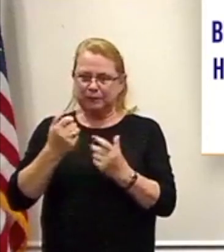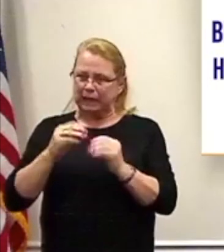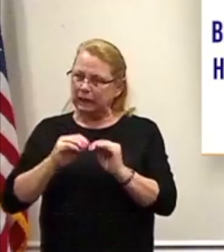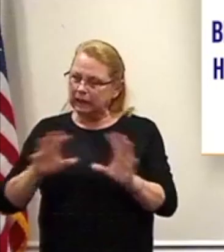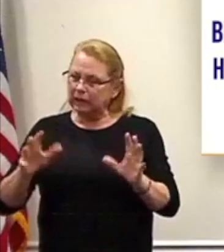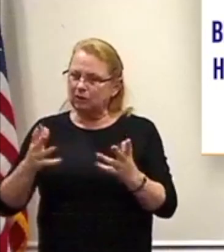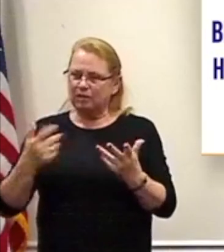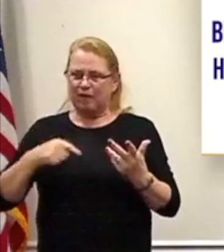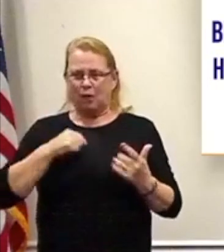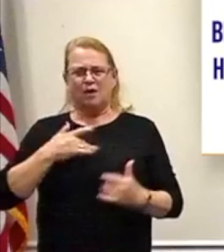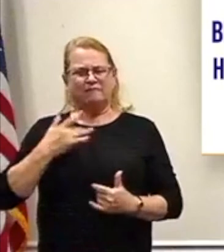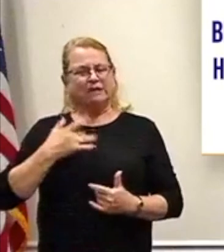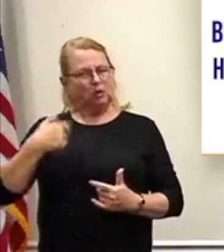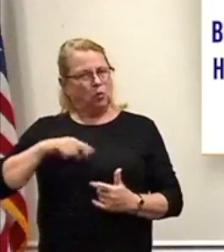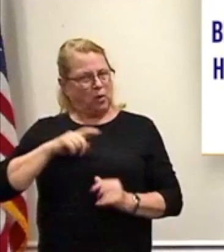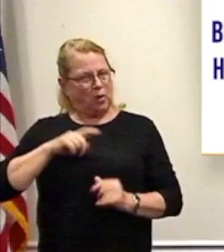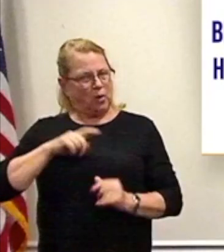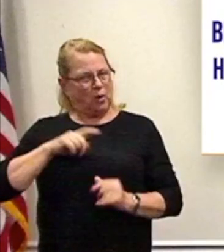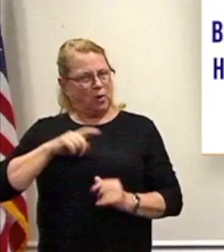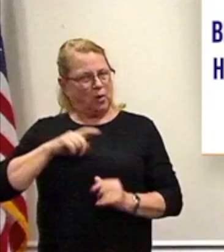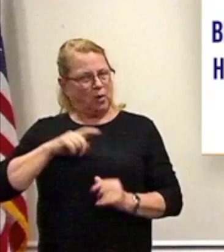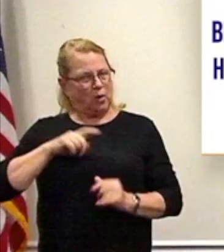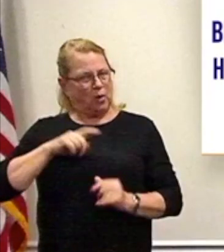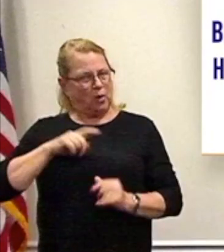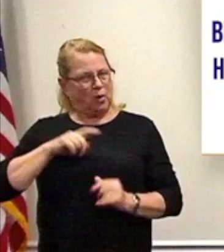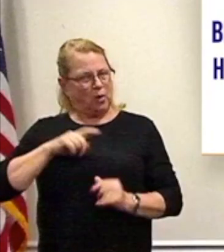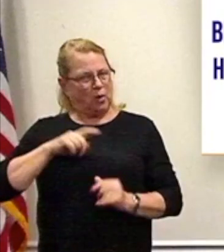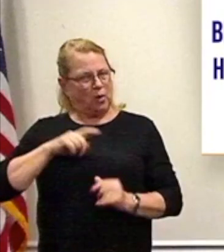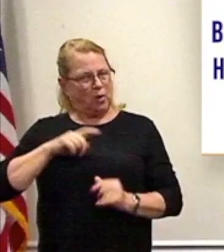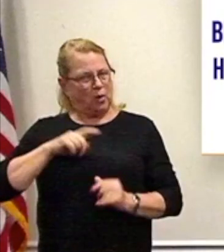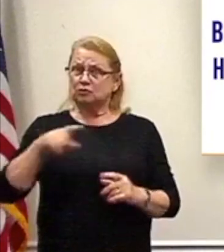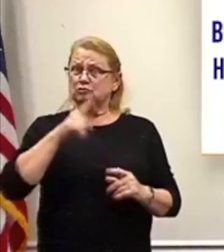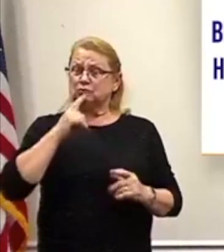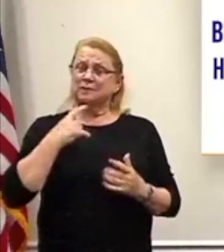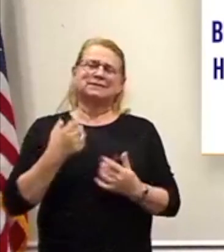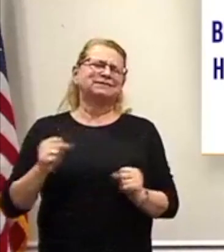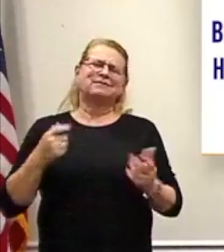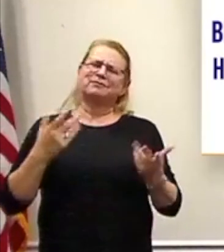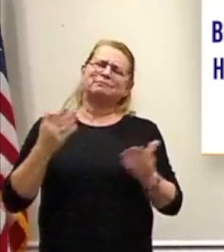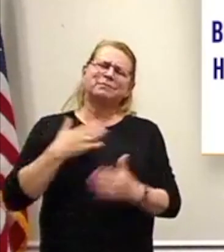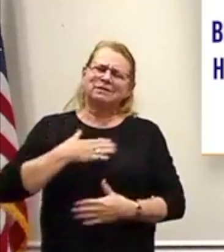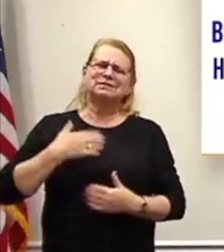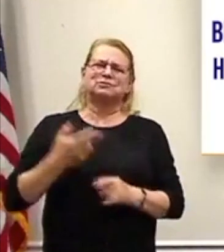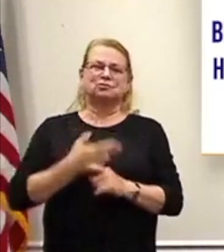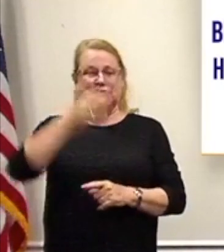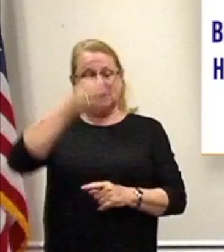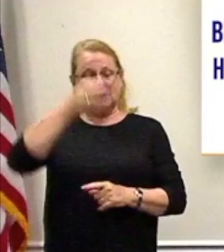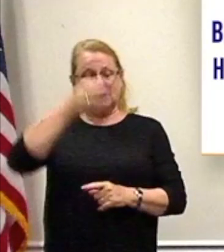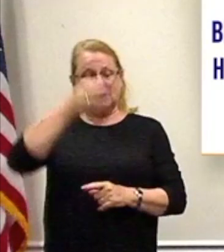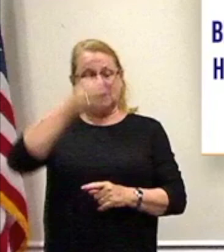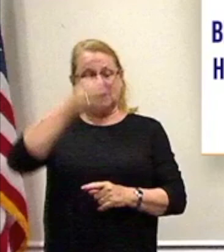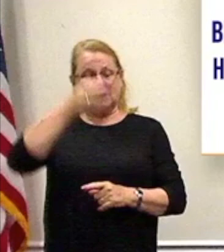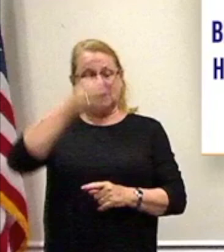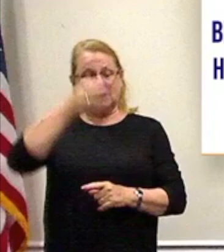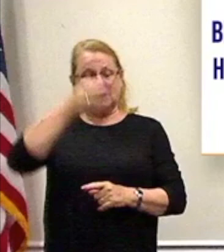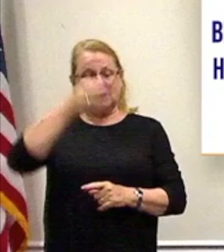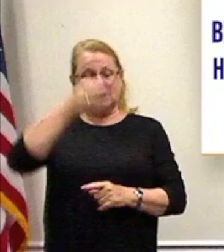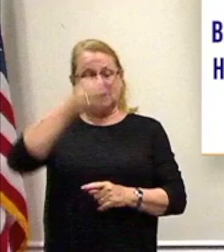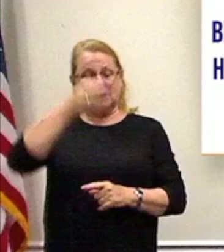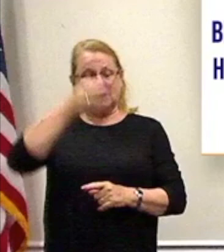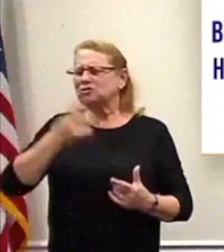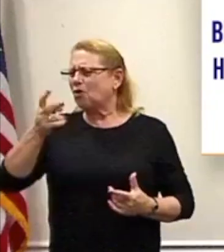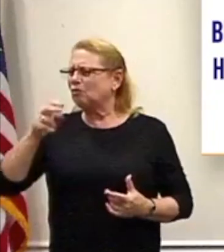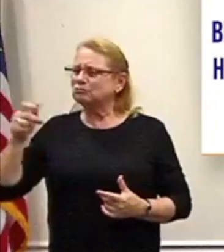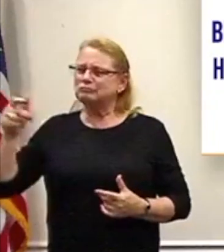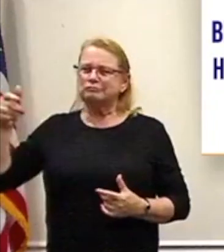we could be safe this year. We're going to encourage you to be safe this year. Common sense, basic common sense. If you're not feeling well, this isn't the year to go trick-or